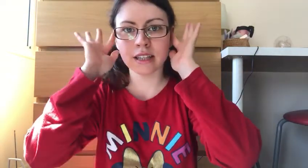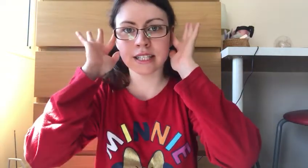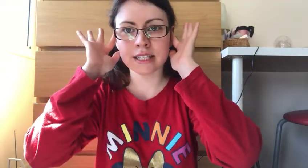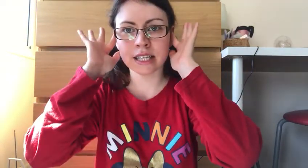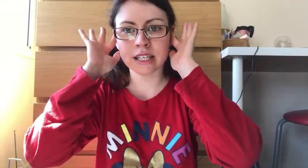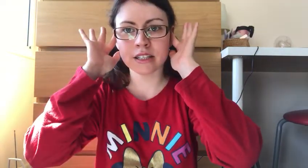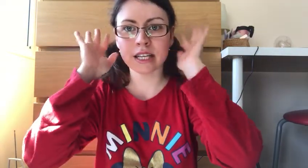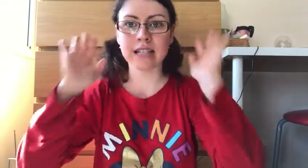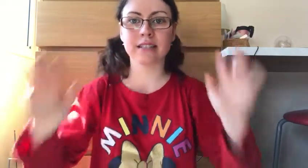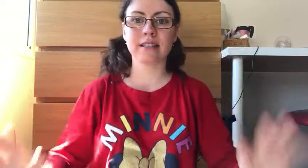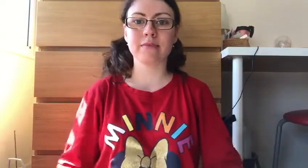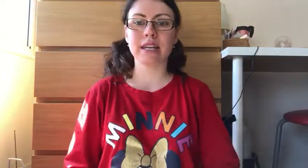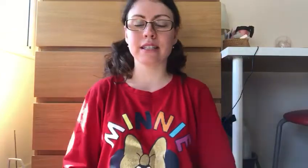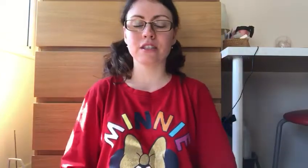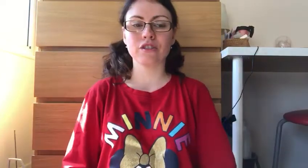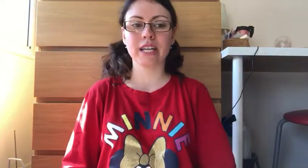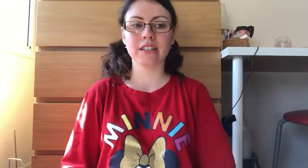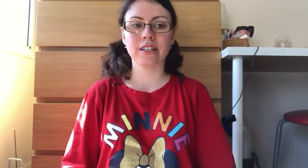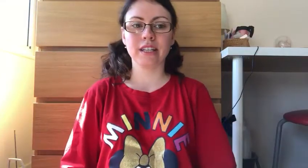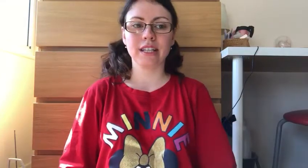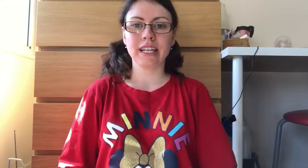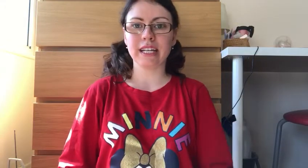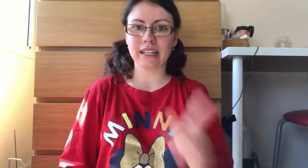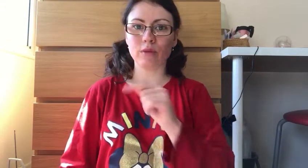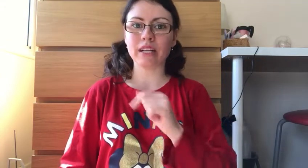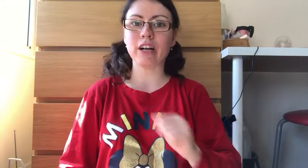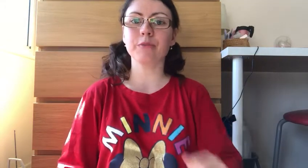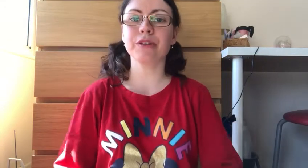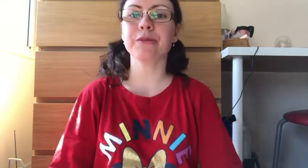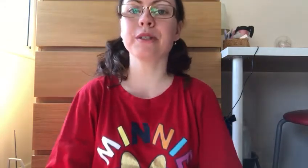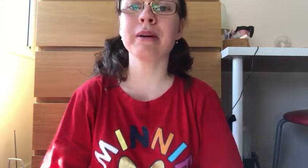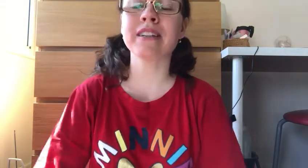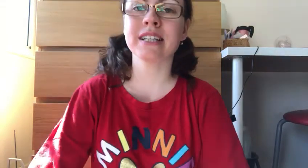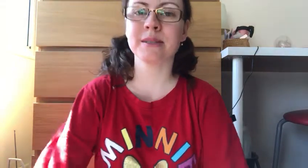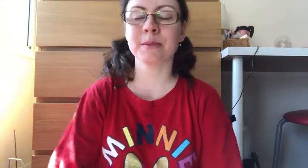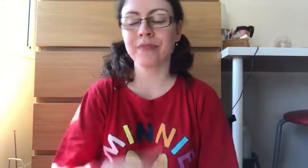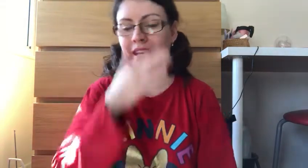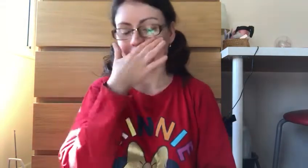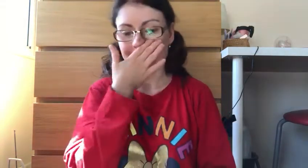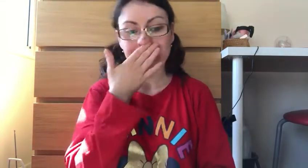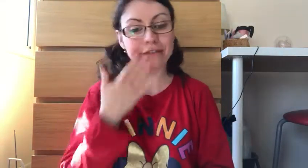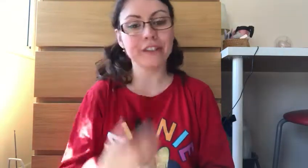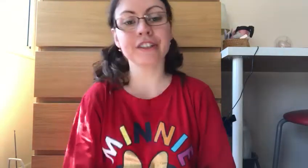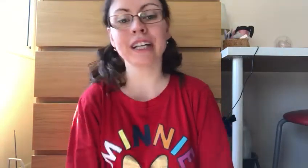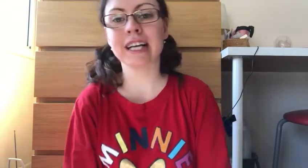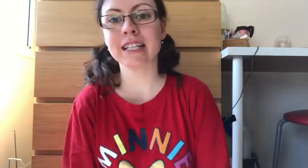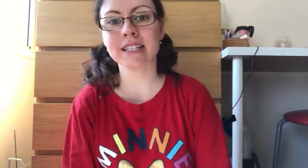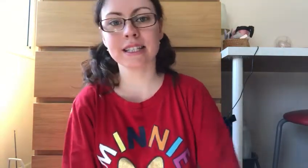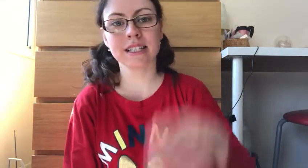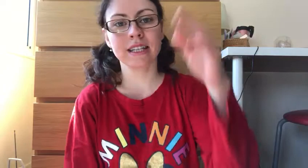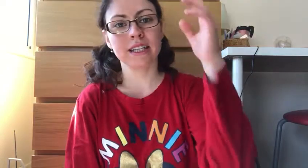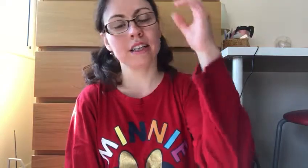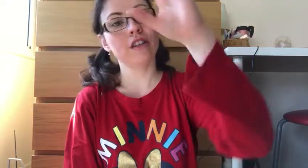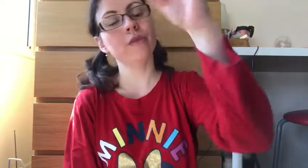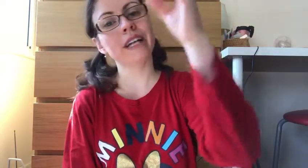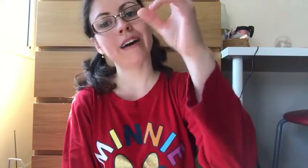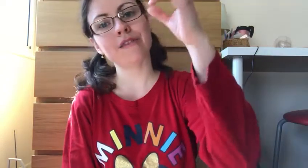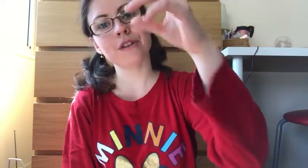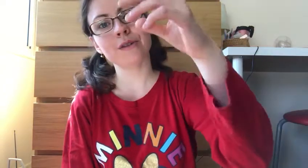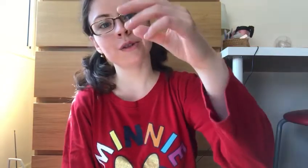listening ears and sit up nice and straight and that will help you. pandas, the sign for your class, you will have to use